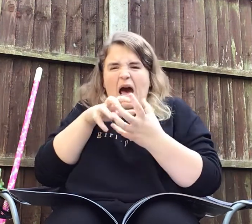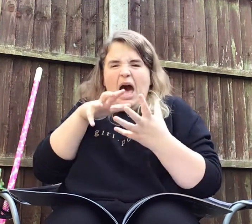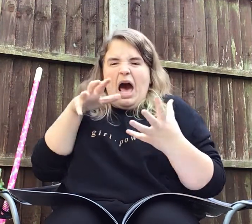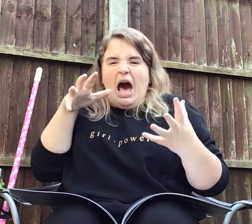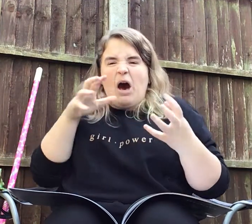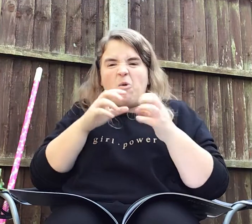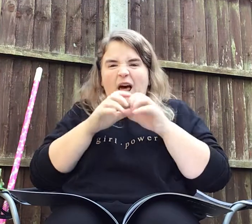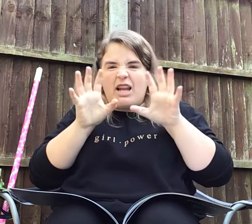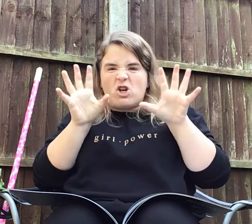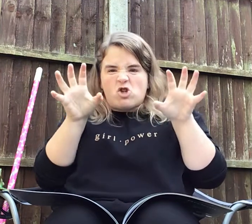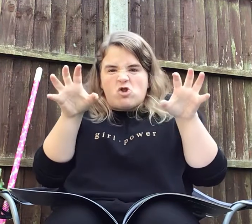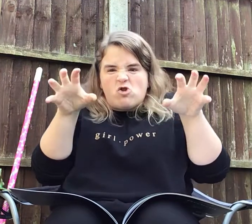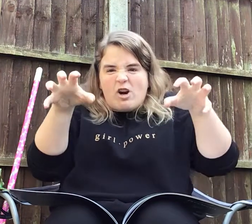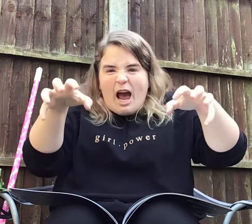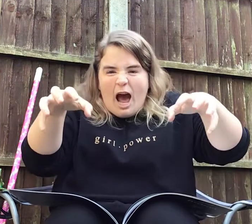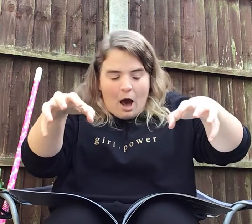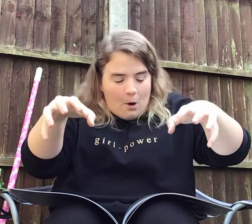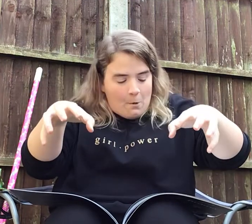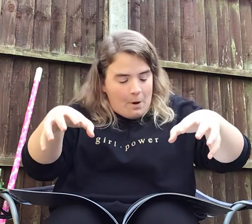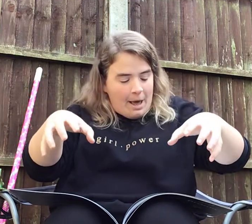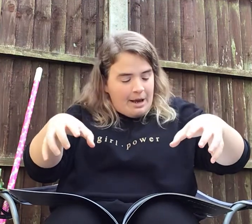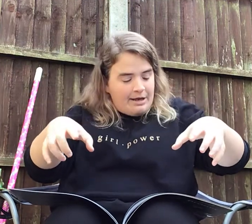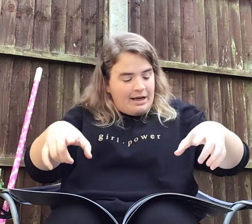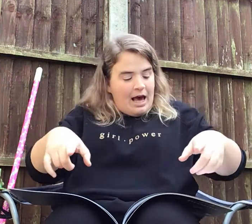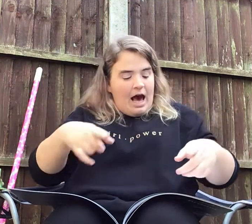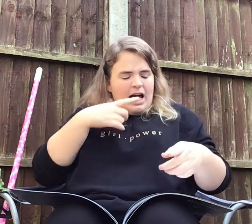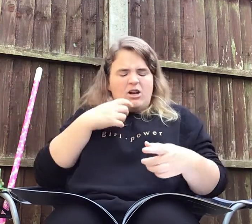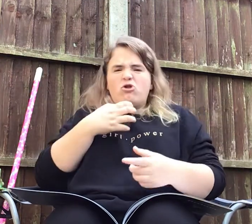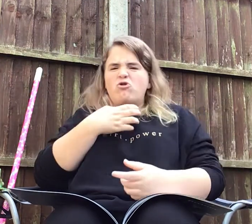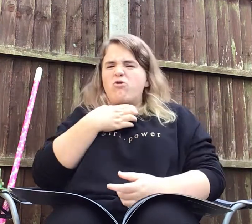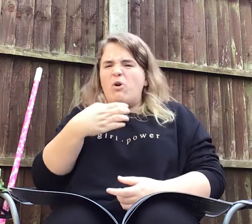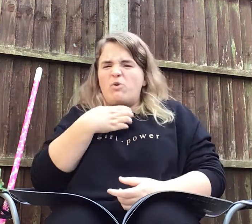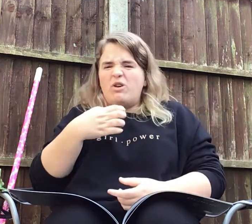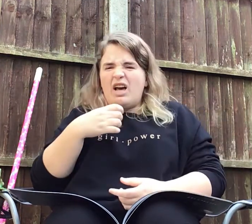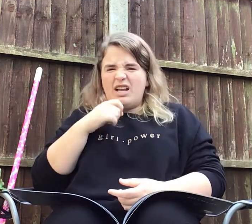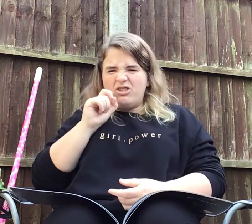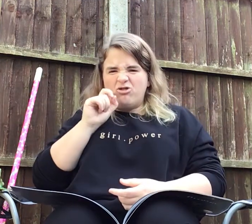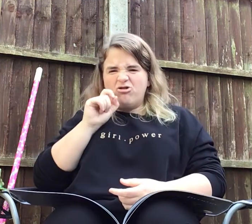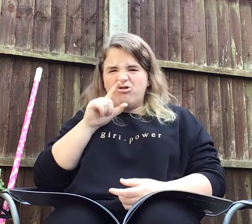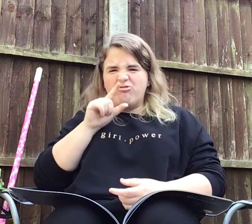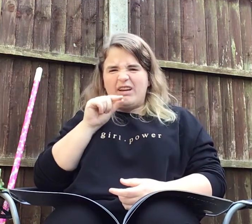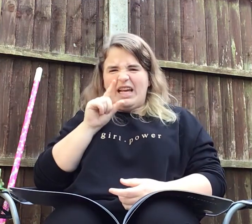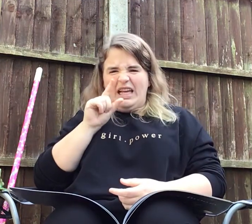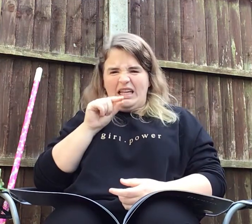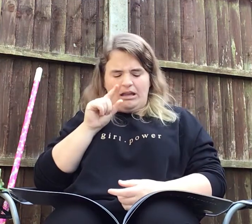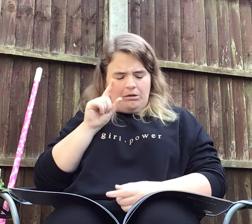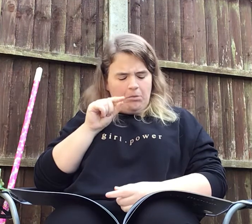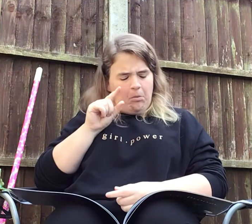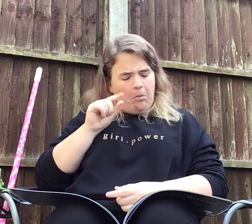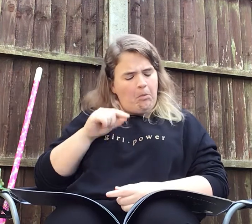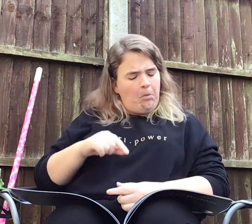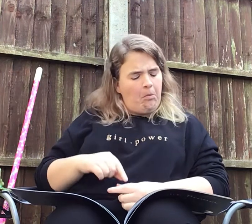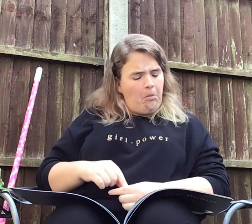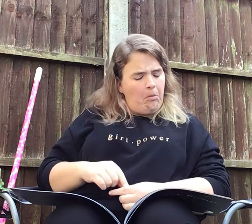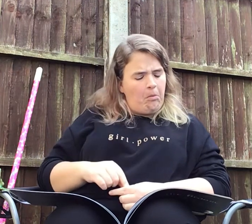howl and a growl, and a croak and a shriek. Hmm.